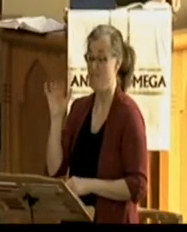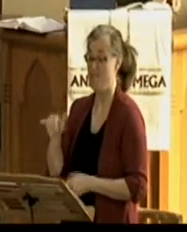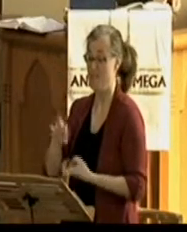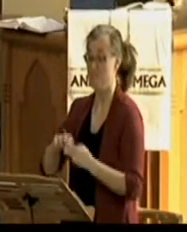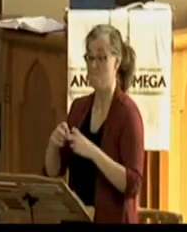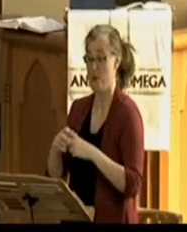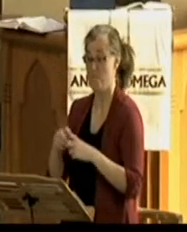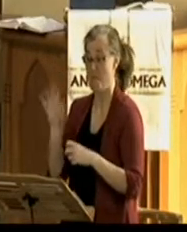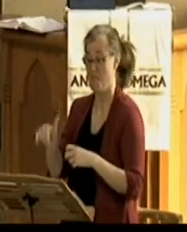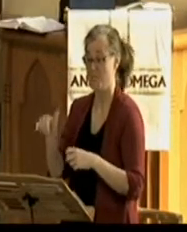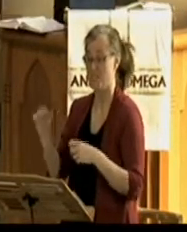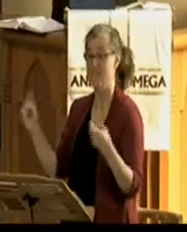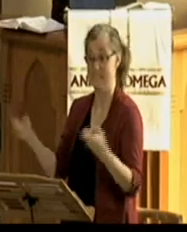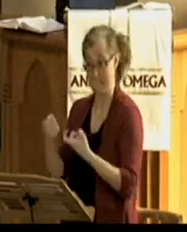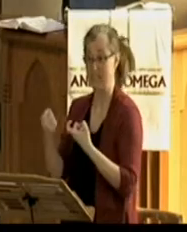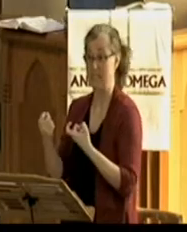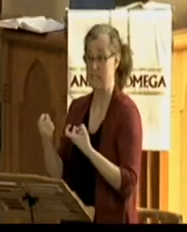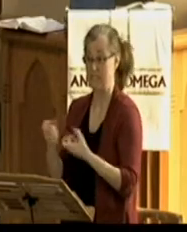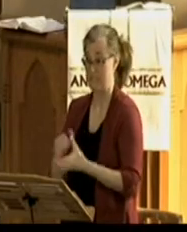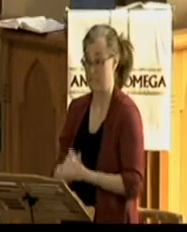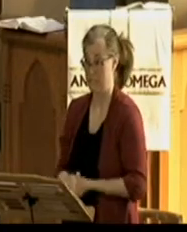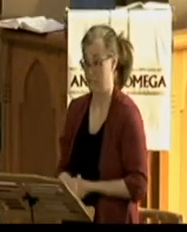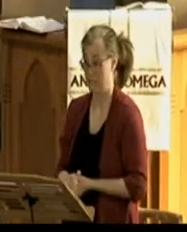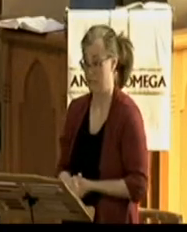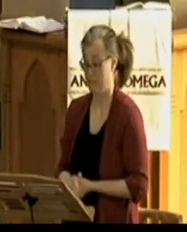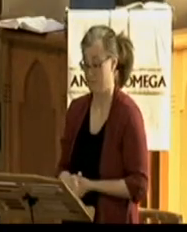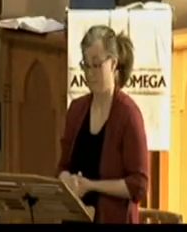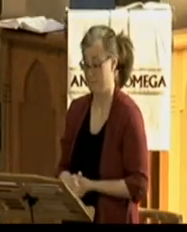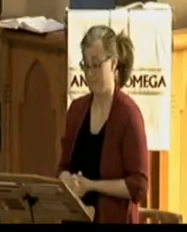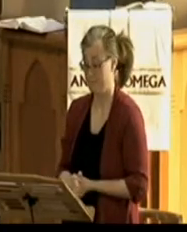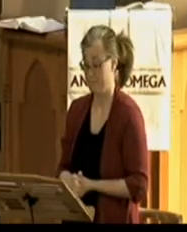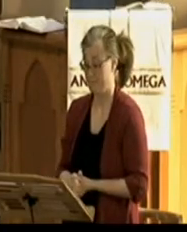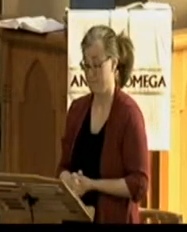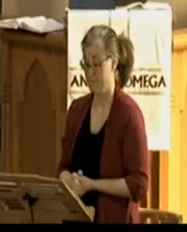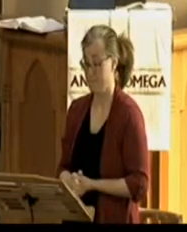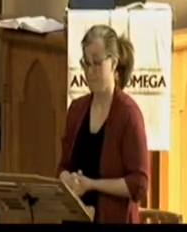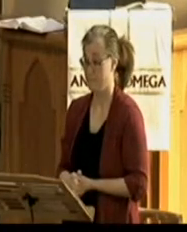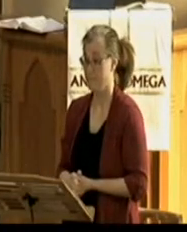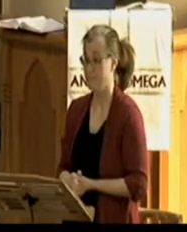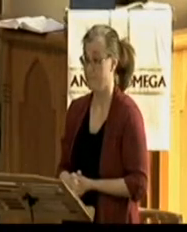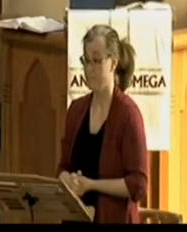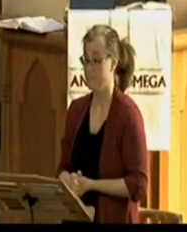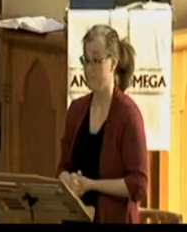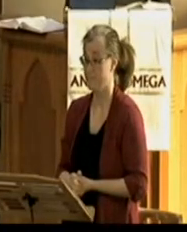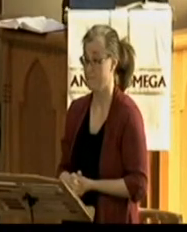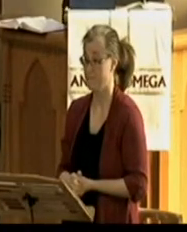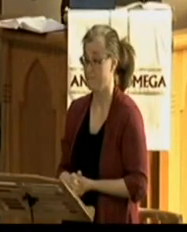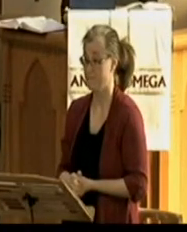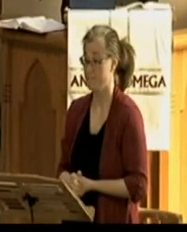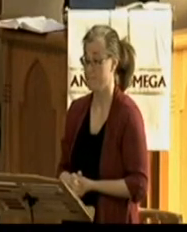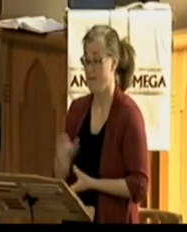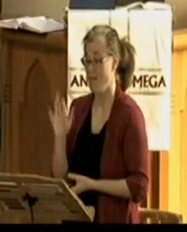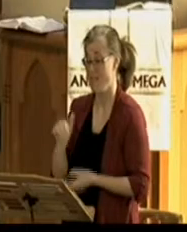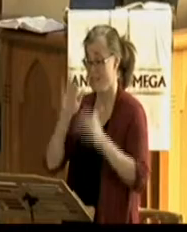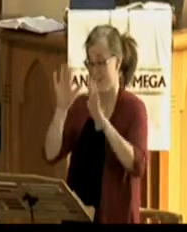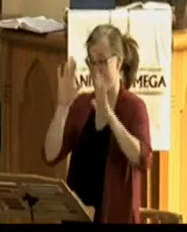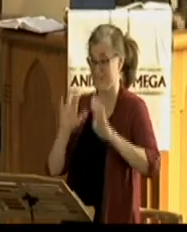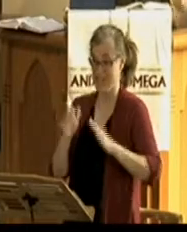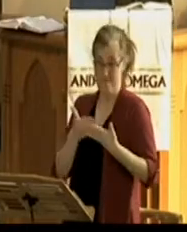About one of the other appearances of Christ after his resurrection. On the Sunday before this, on the first